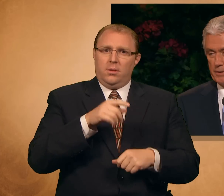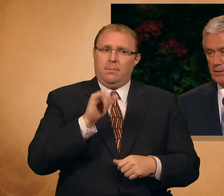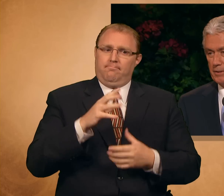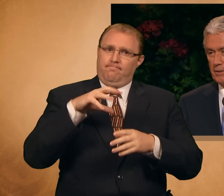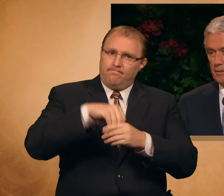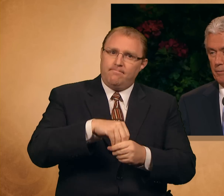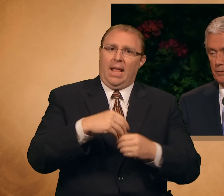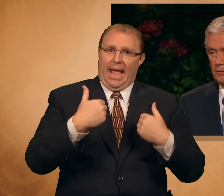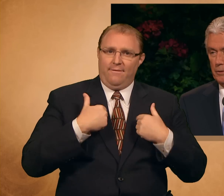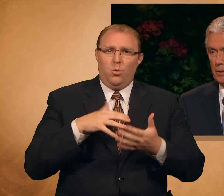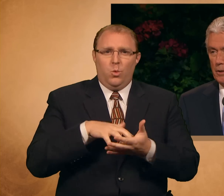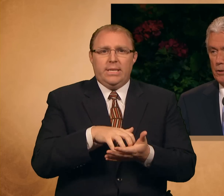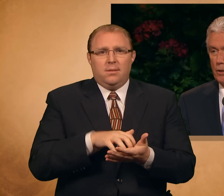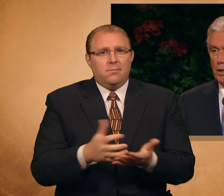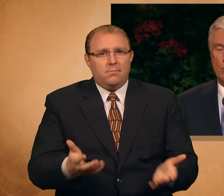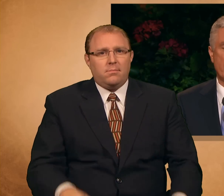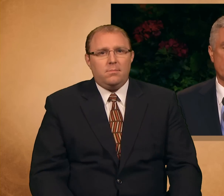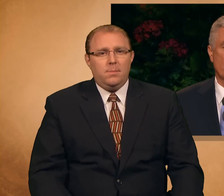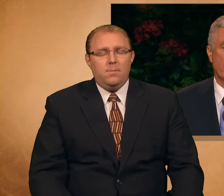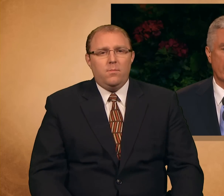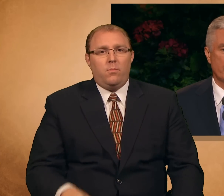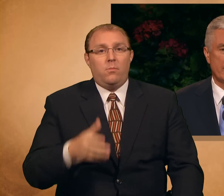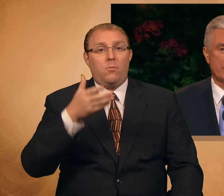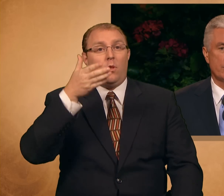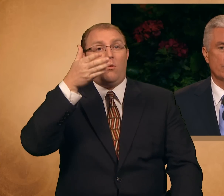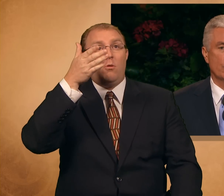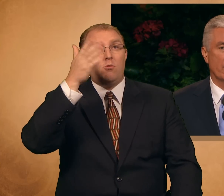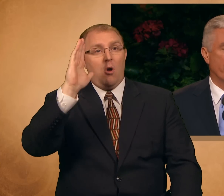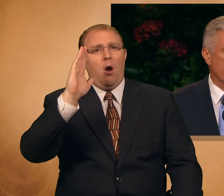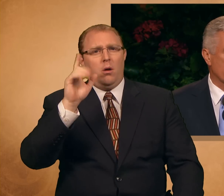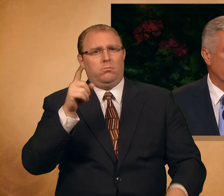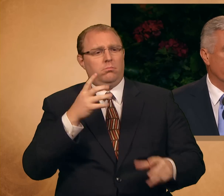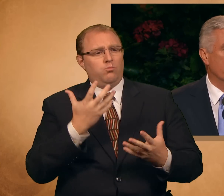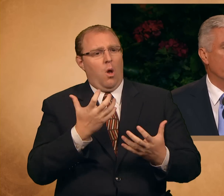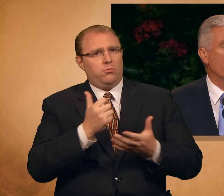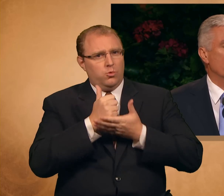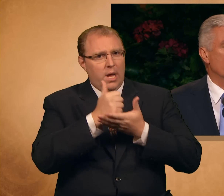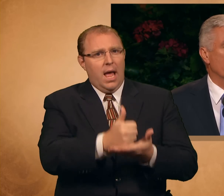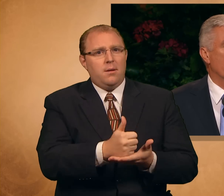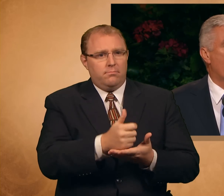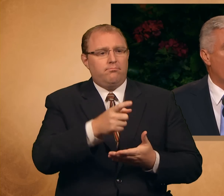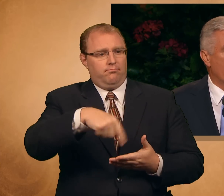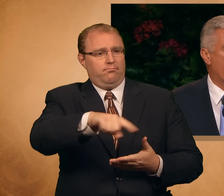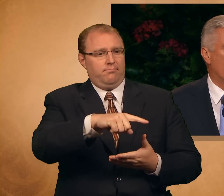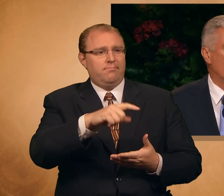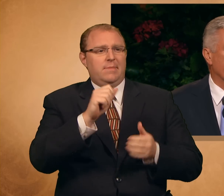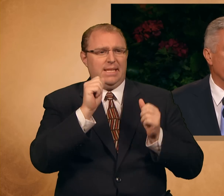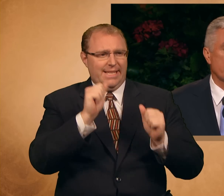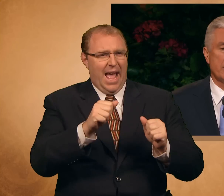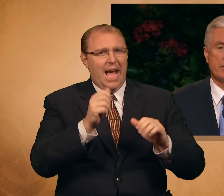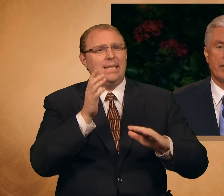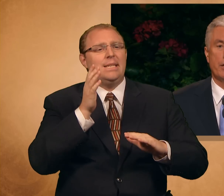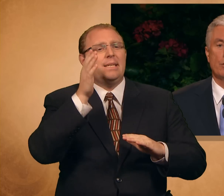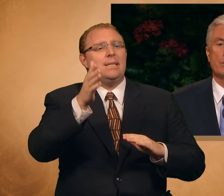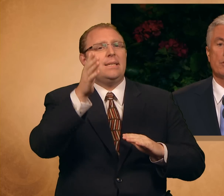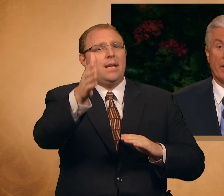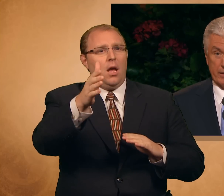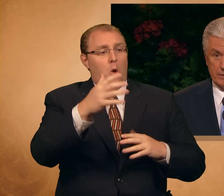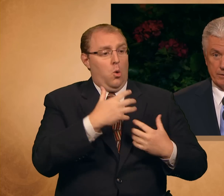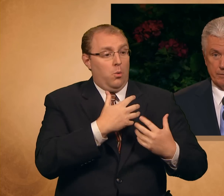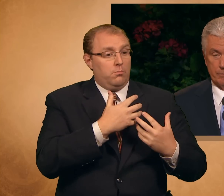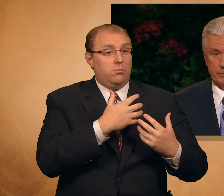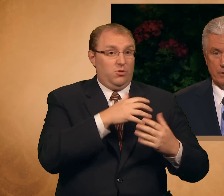weaknesses. God wants to help us to eventually turn all our weaknesses into